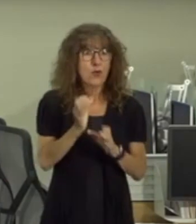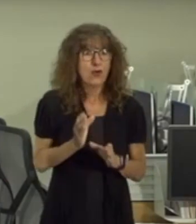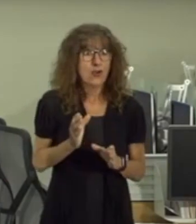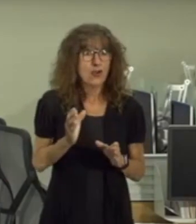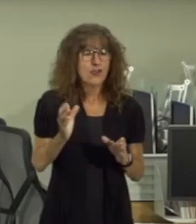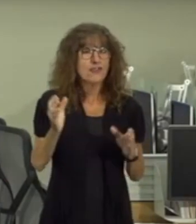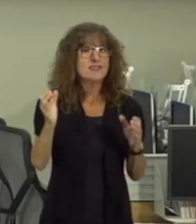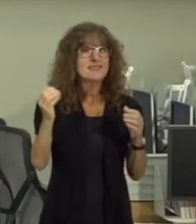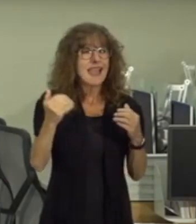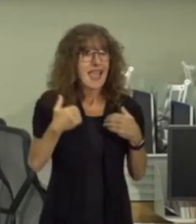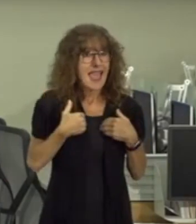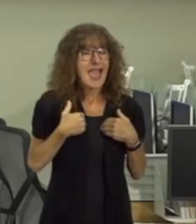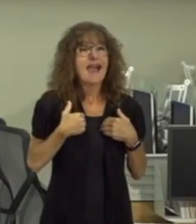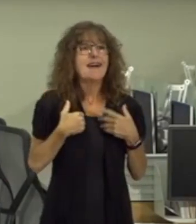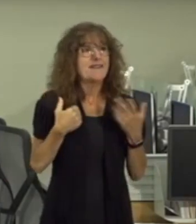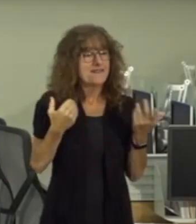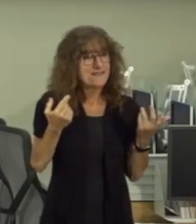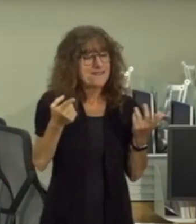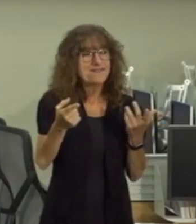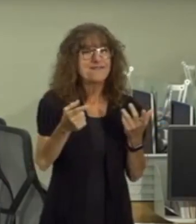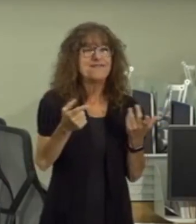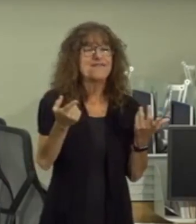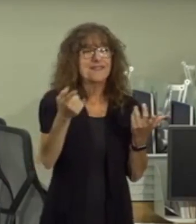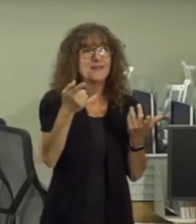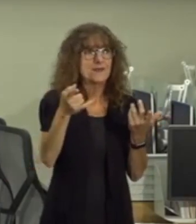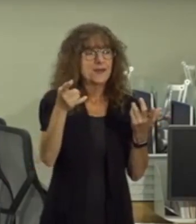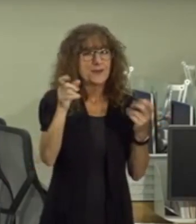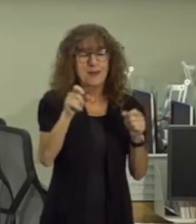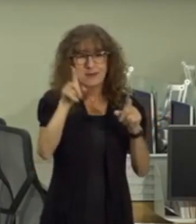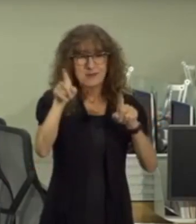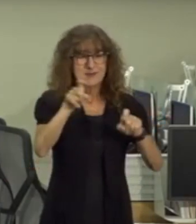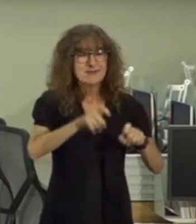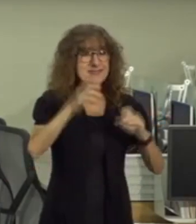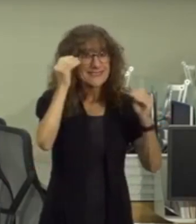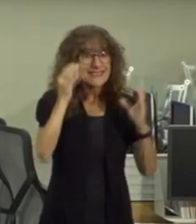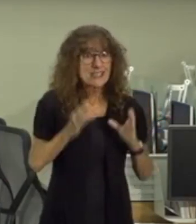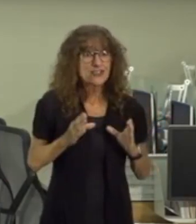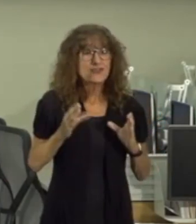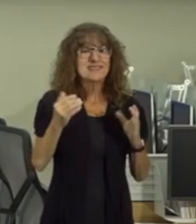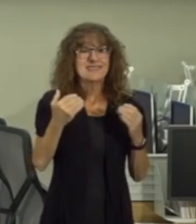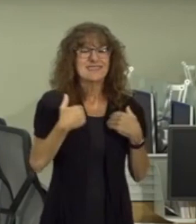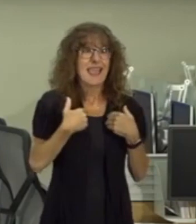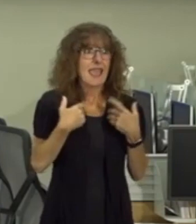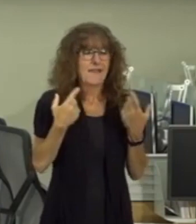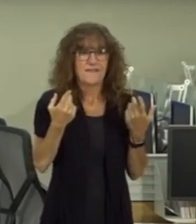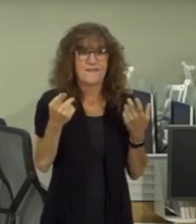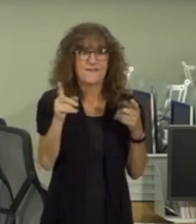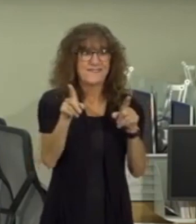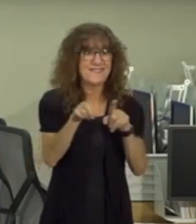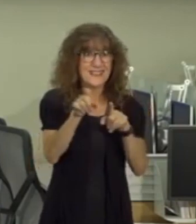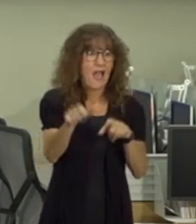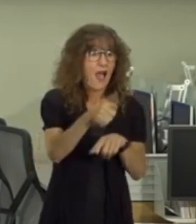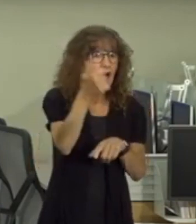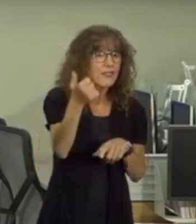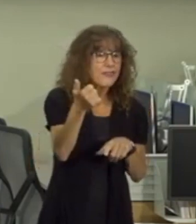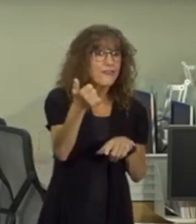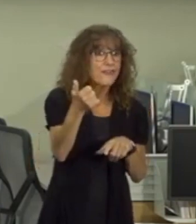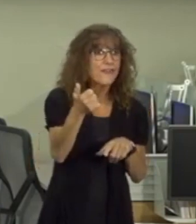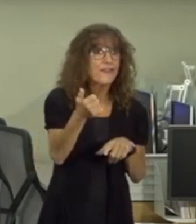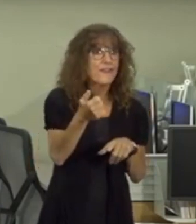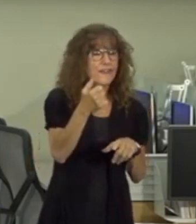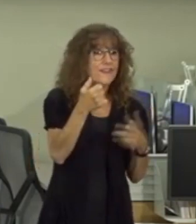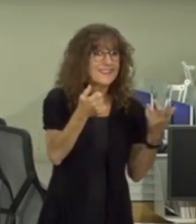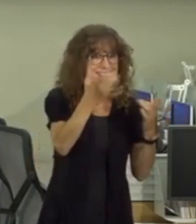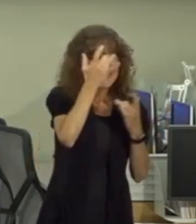comorbidities that we have as we were able to survey teachers and others that we are concerned that there are a lot of pre-existing conditions but i should tell you